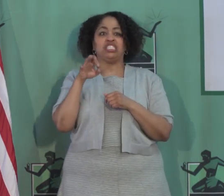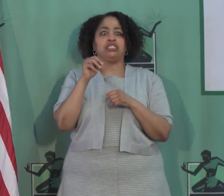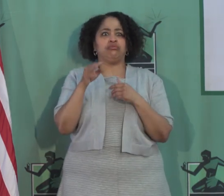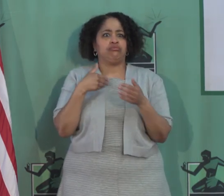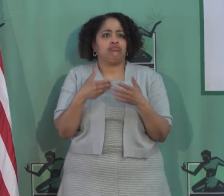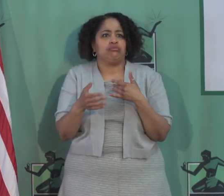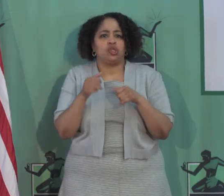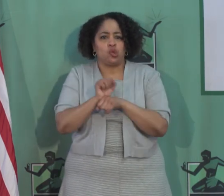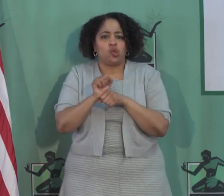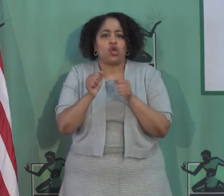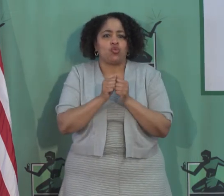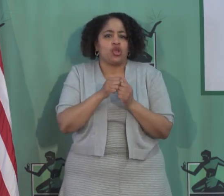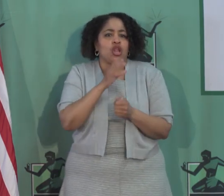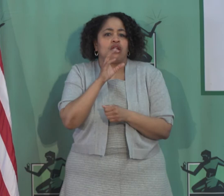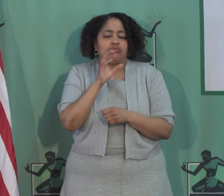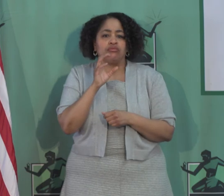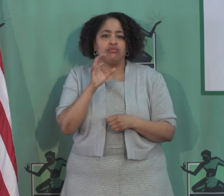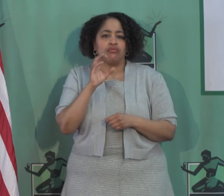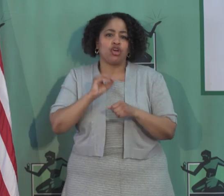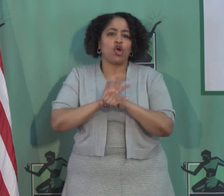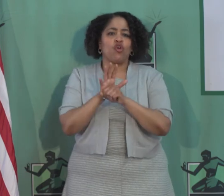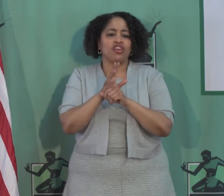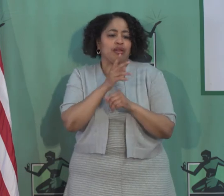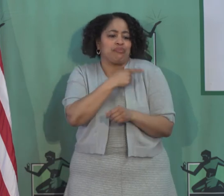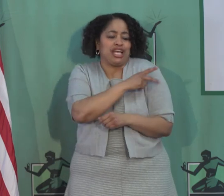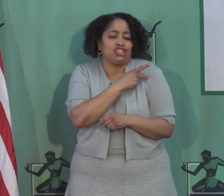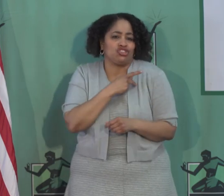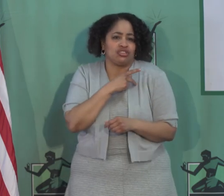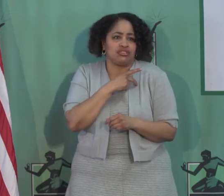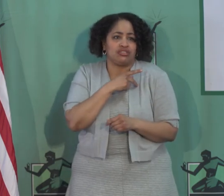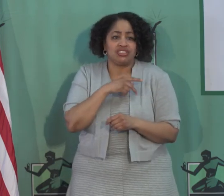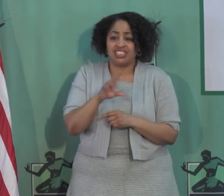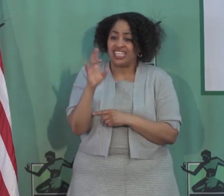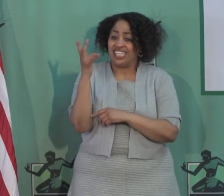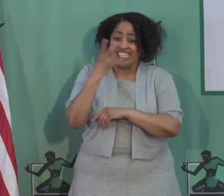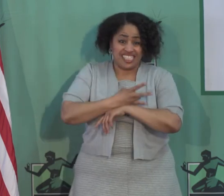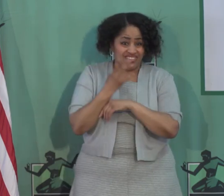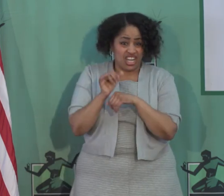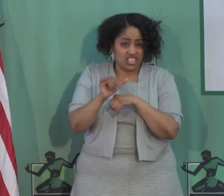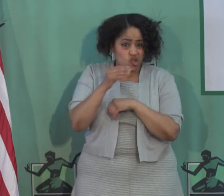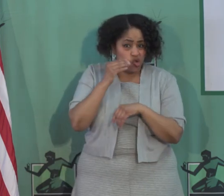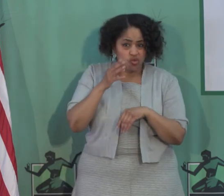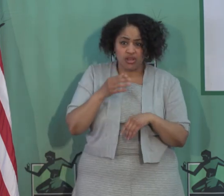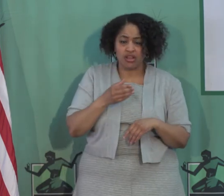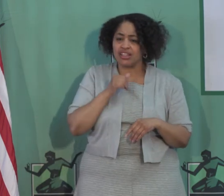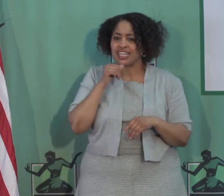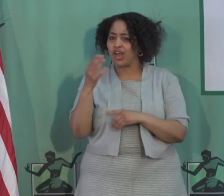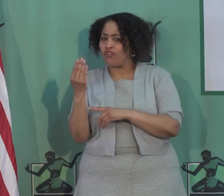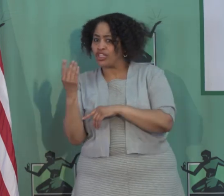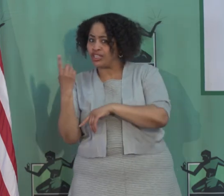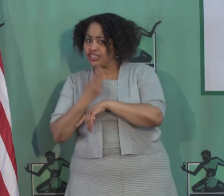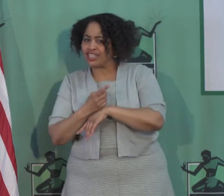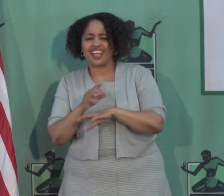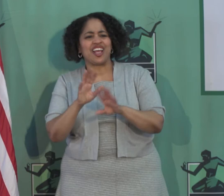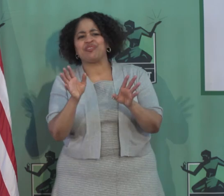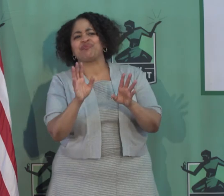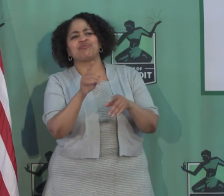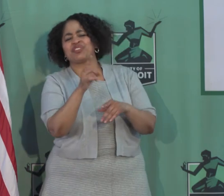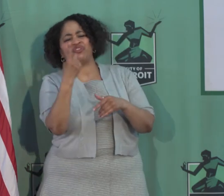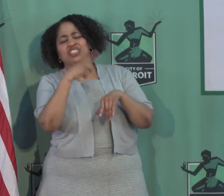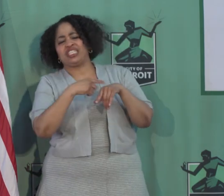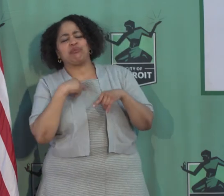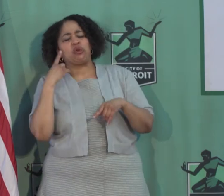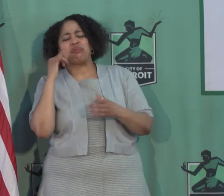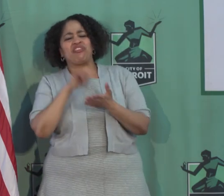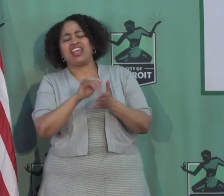and work with COVID patients. It's a seven-day stay home rather than 14 days. This is the first